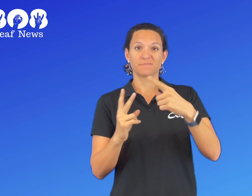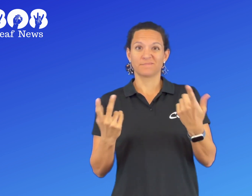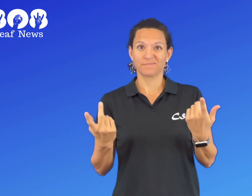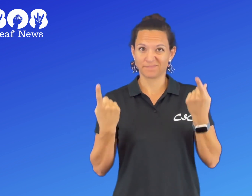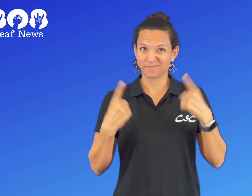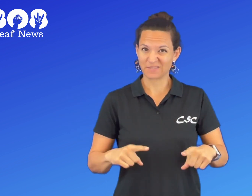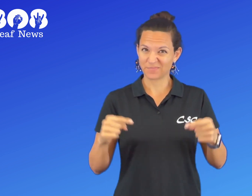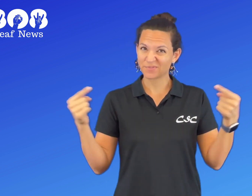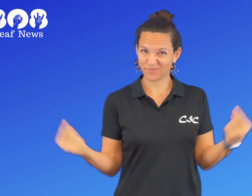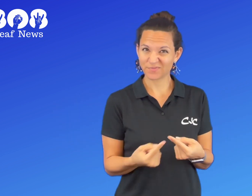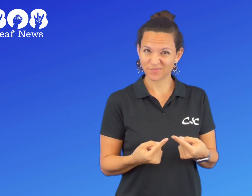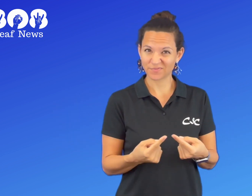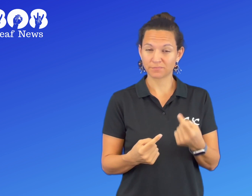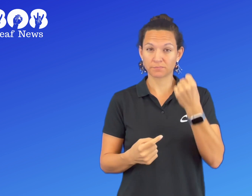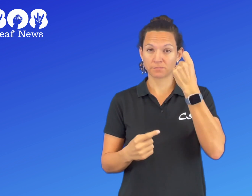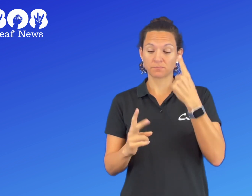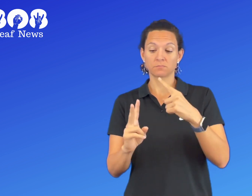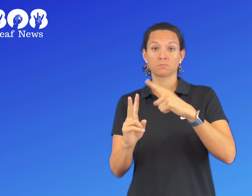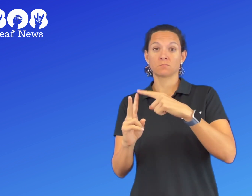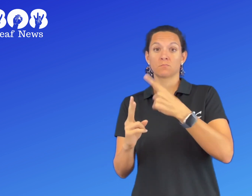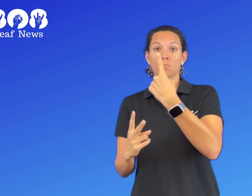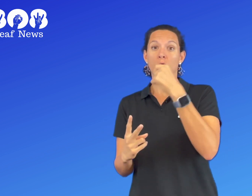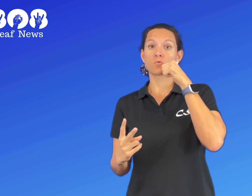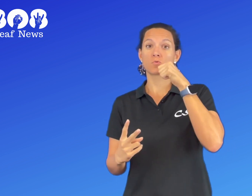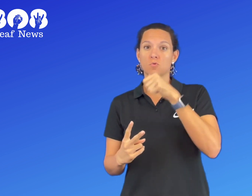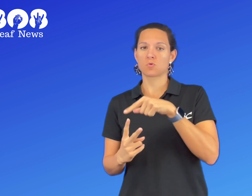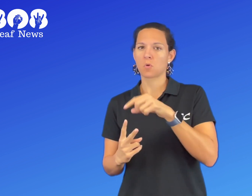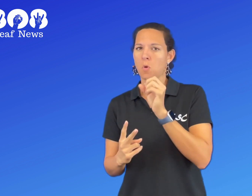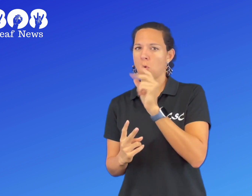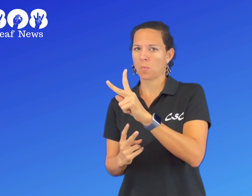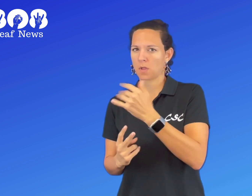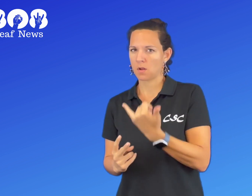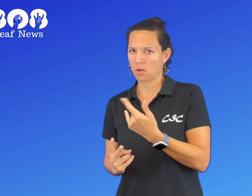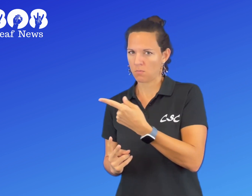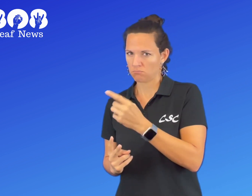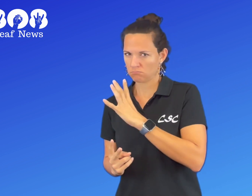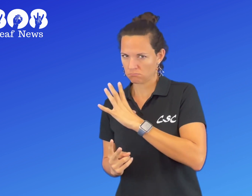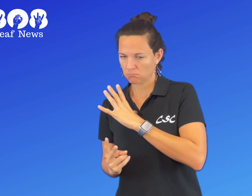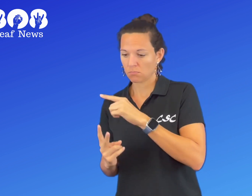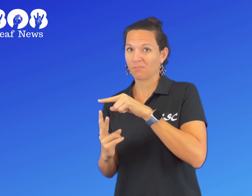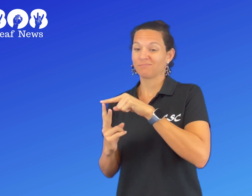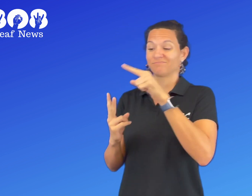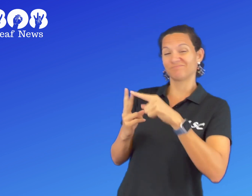They were both injured. One girl is in good condition. The second girl,